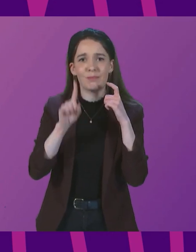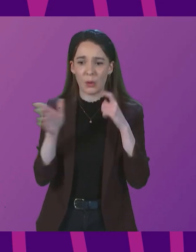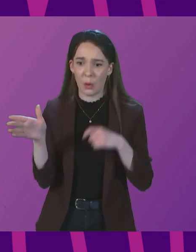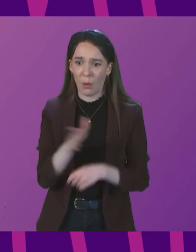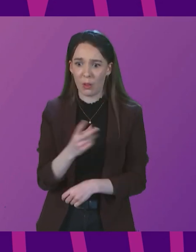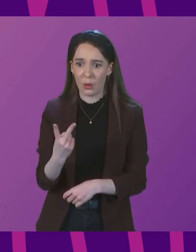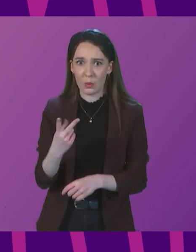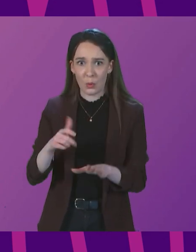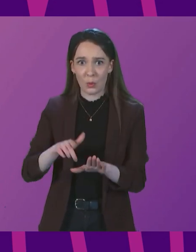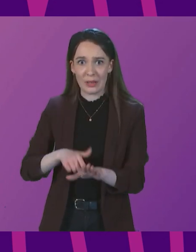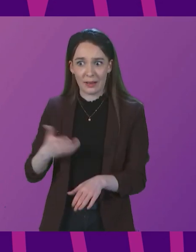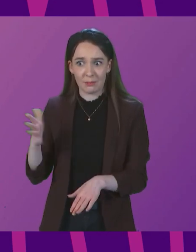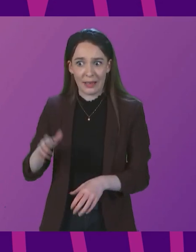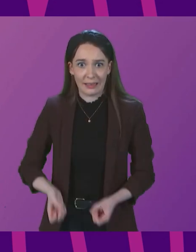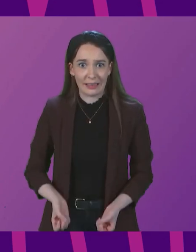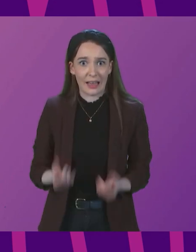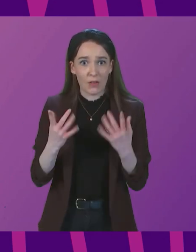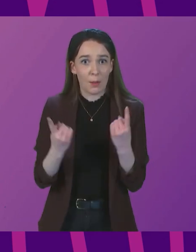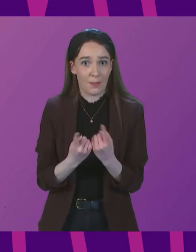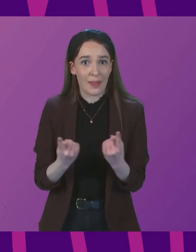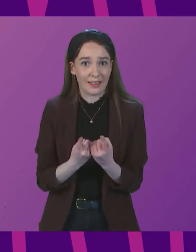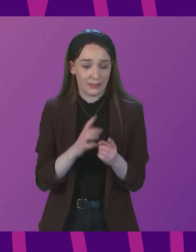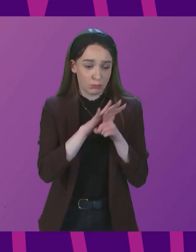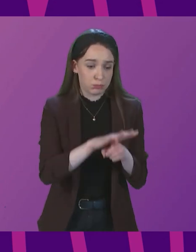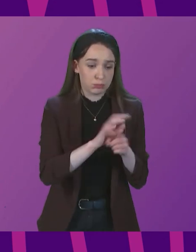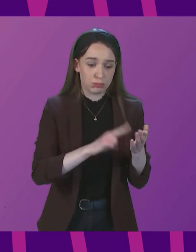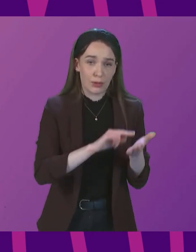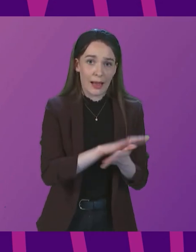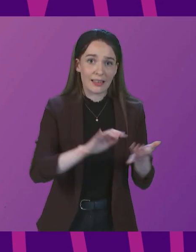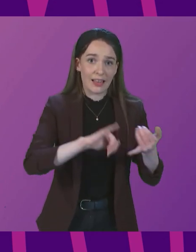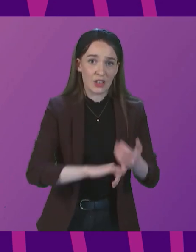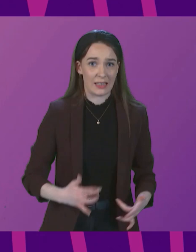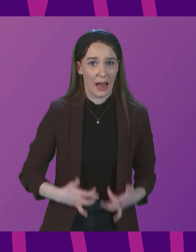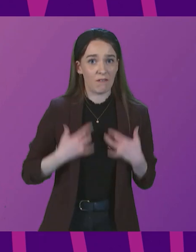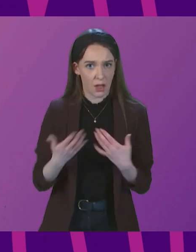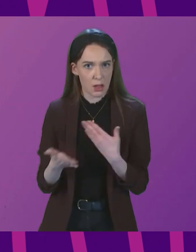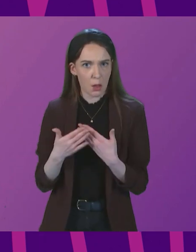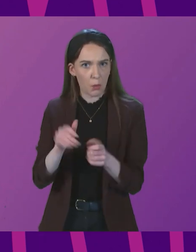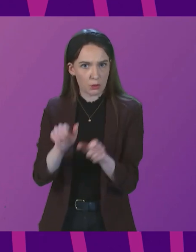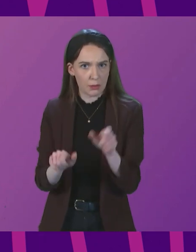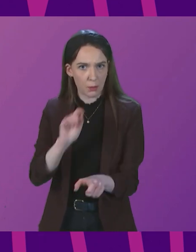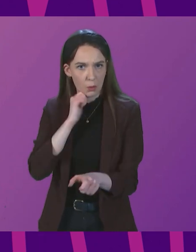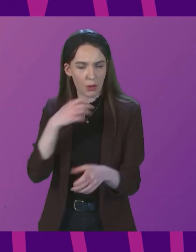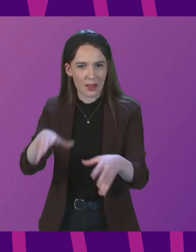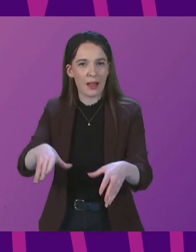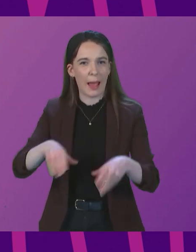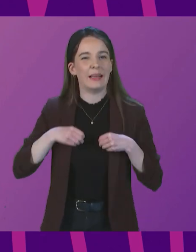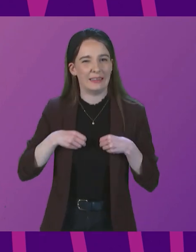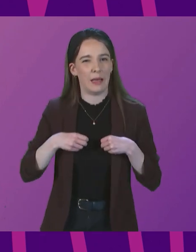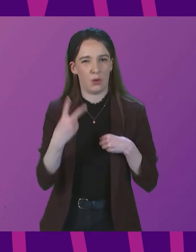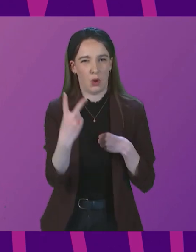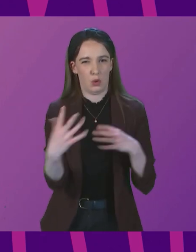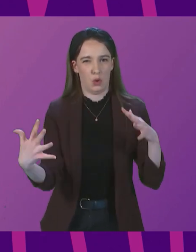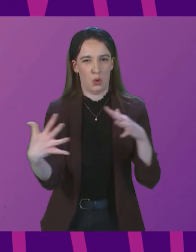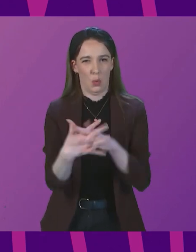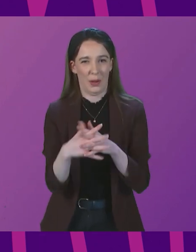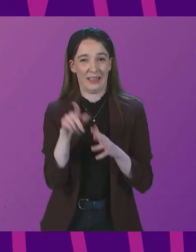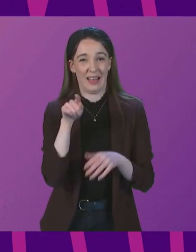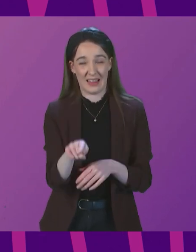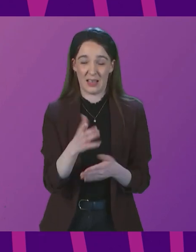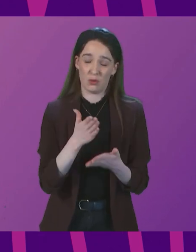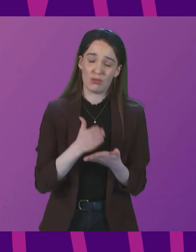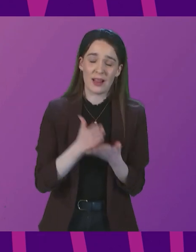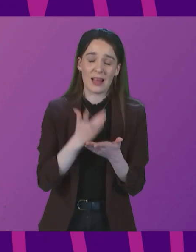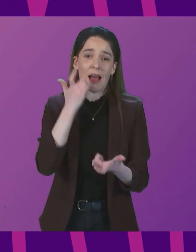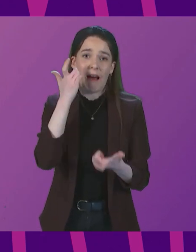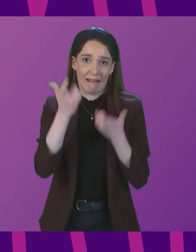years and in view of the current pressure on the NHS, I believe the vast majority of people will accept that for a further two weeks this is a proportionate